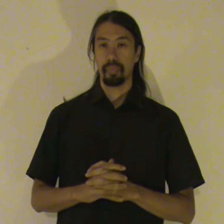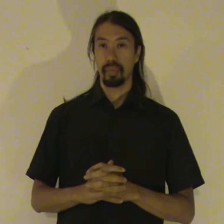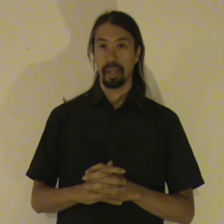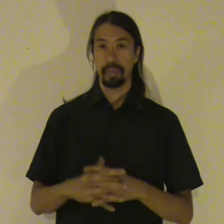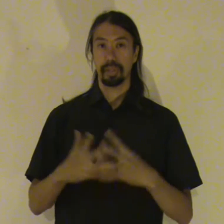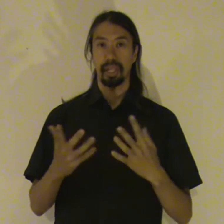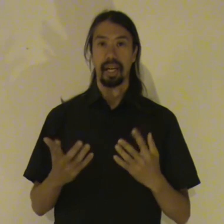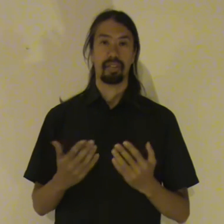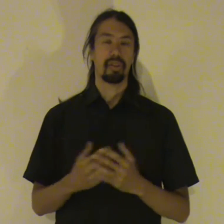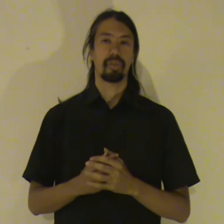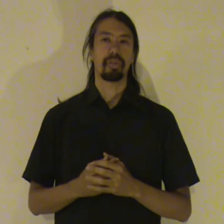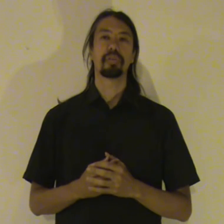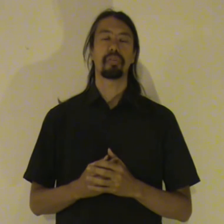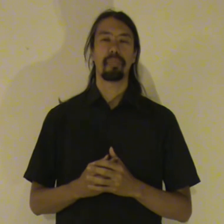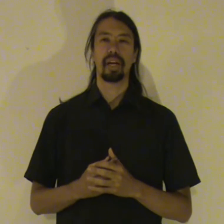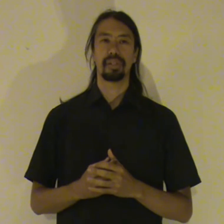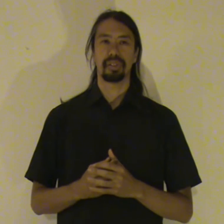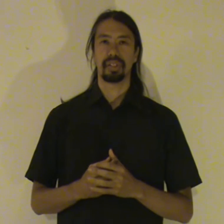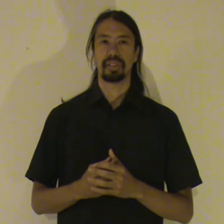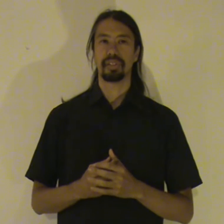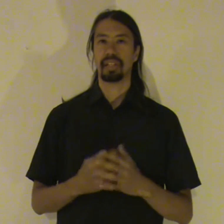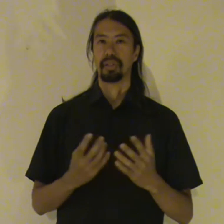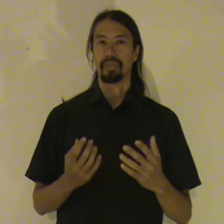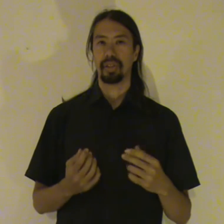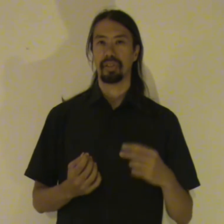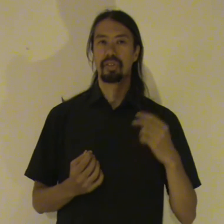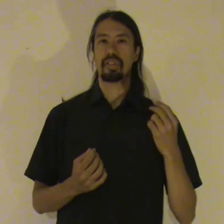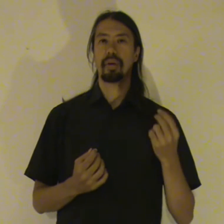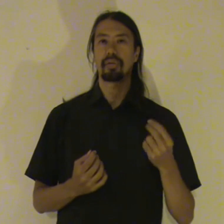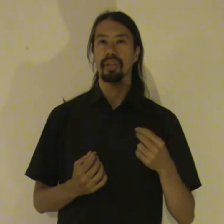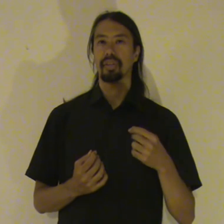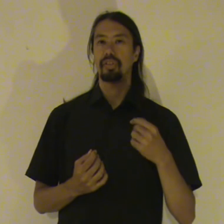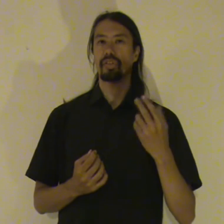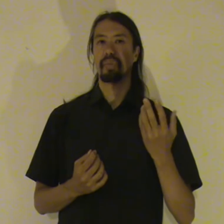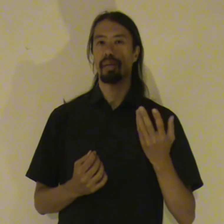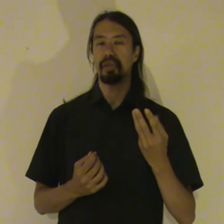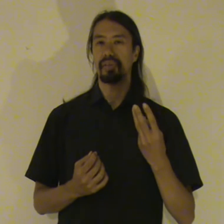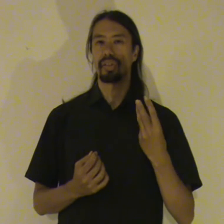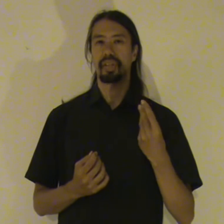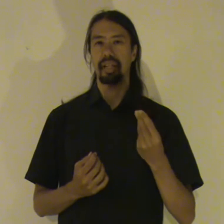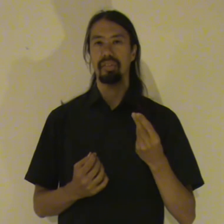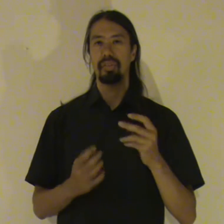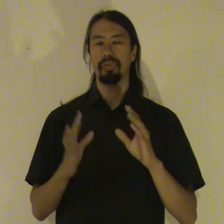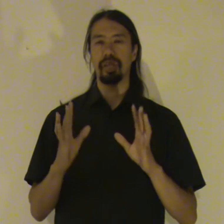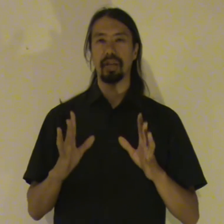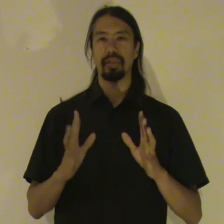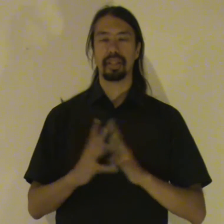So imagery has a lot of different vibrations. There's the sight of it. There's the sound of it. There's the smell of it. The taste. The feel of it.